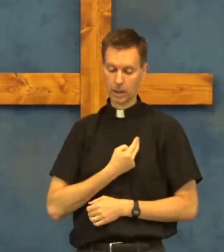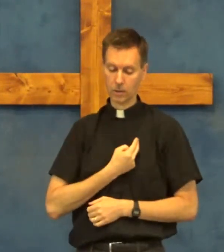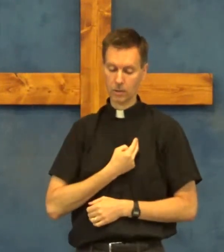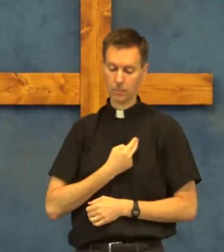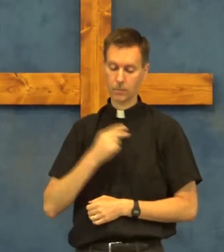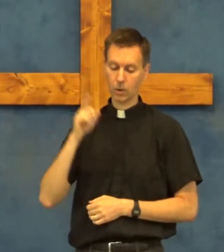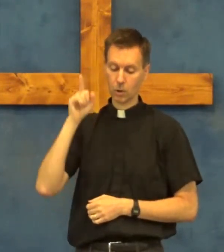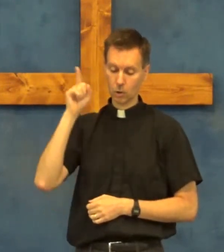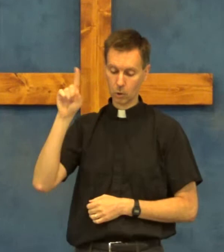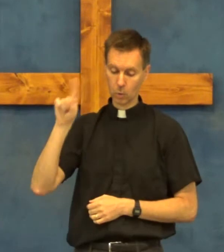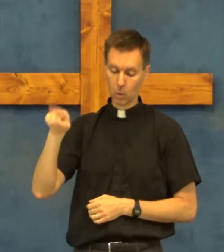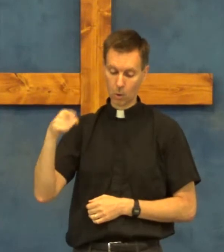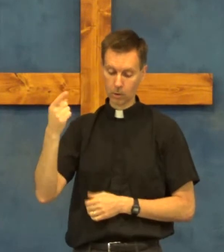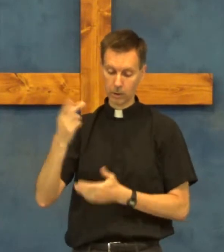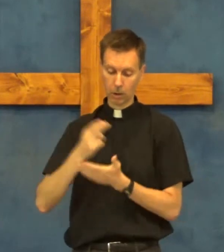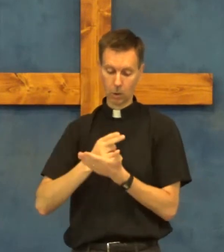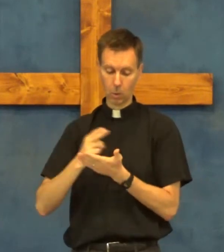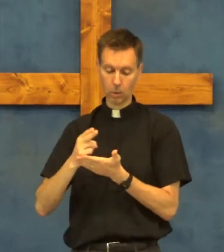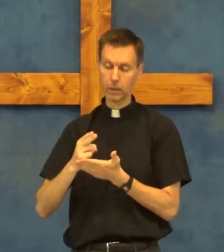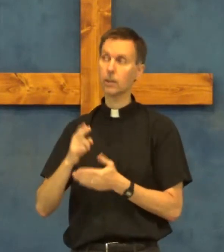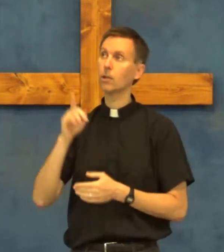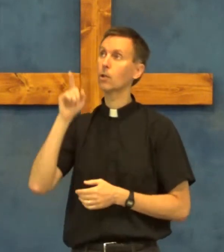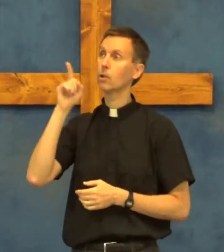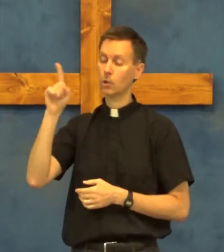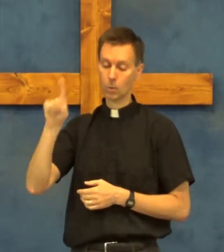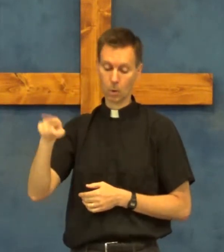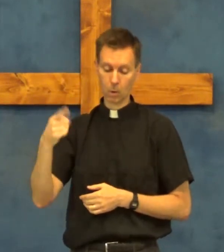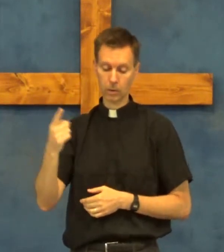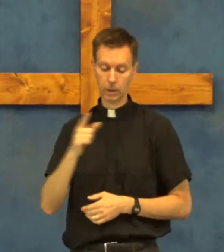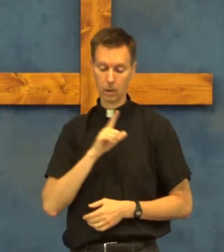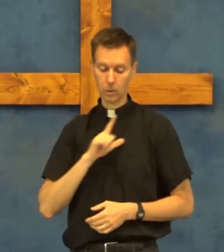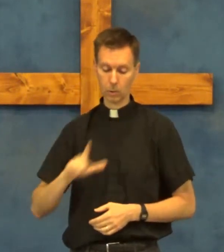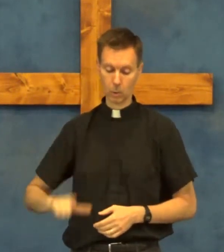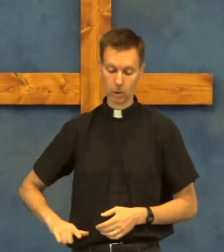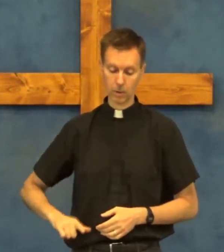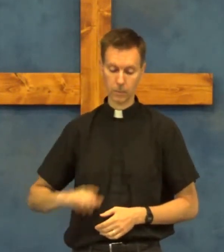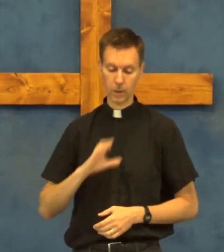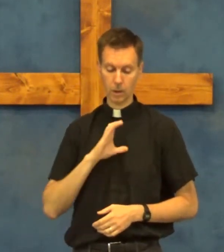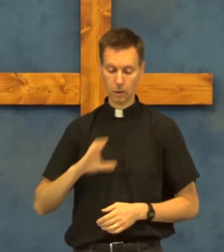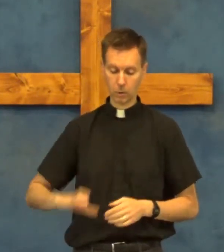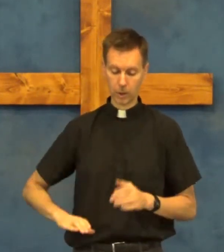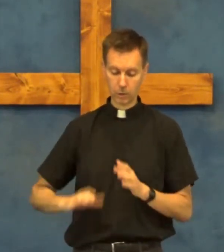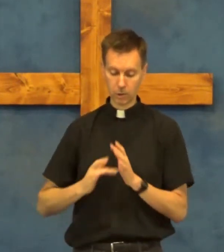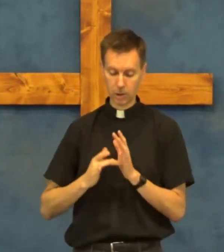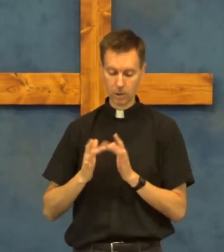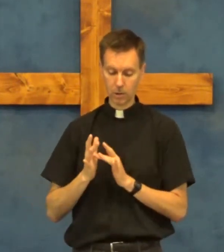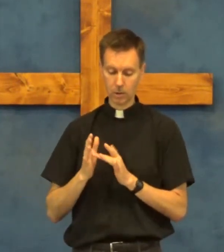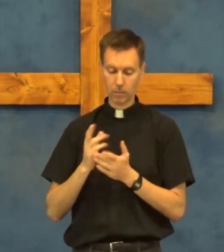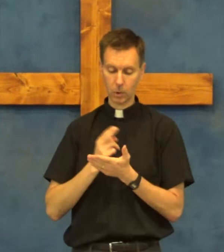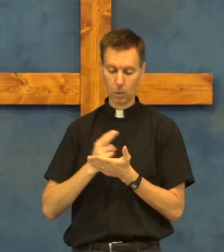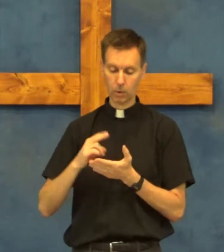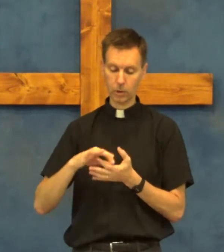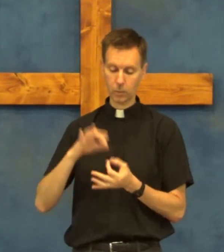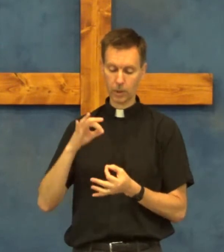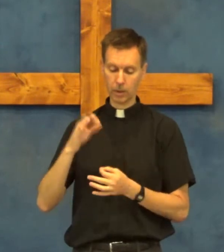us. You only are holy. You only are the Lord. Christ Jesus, the Holy Spirit,